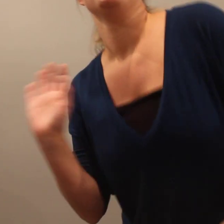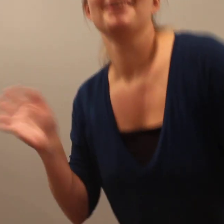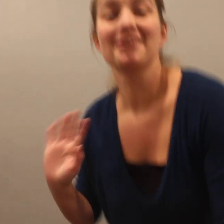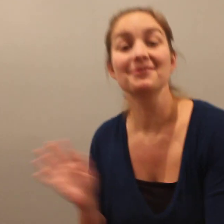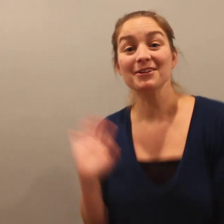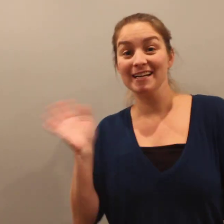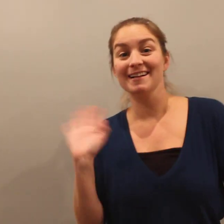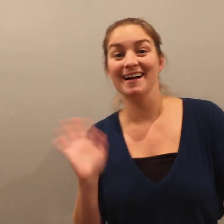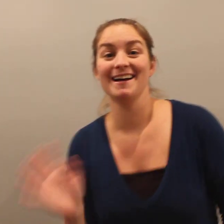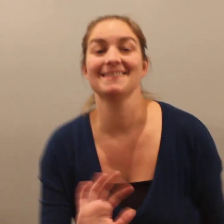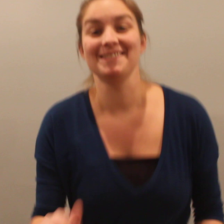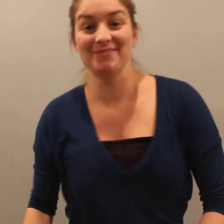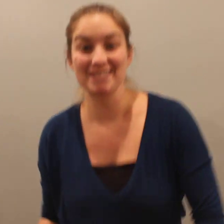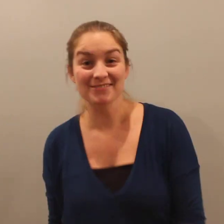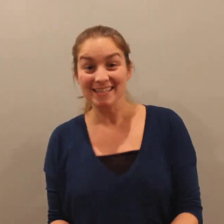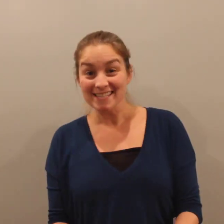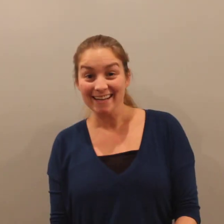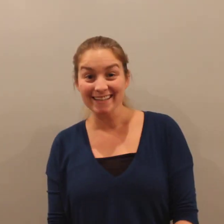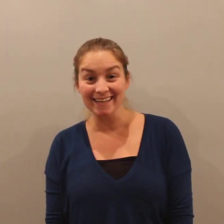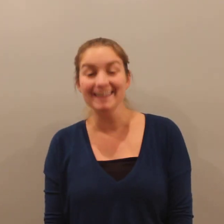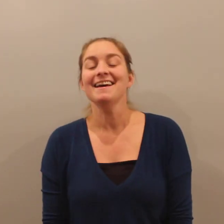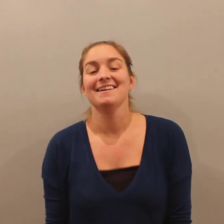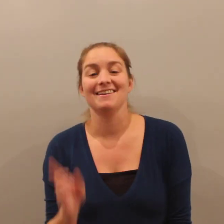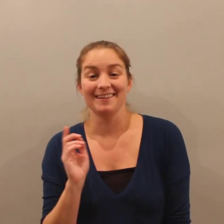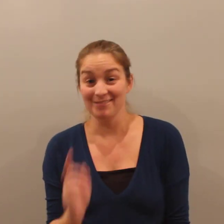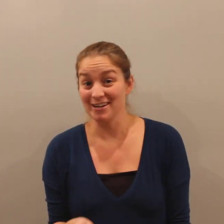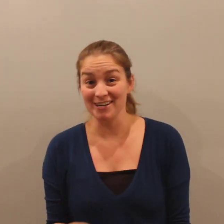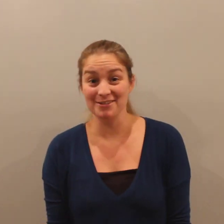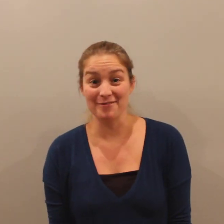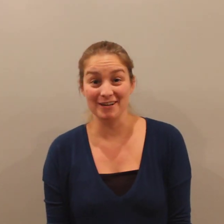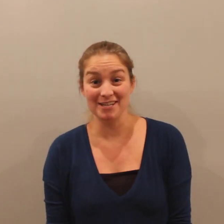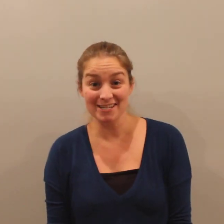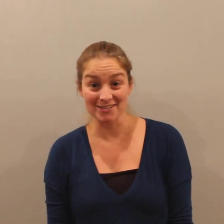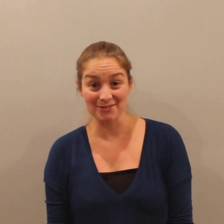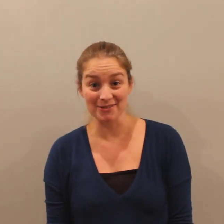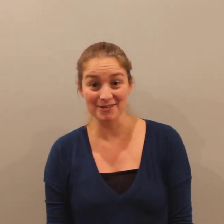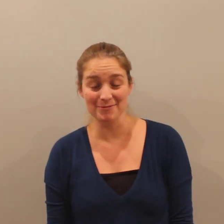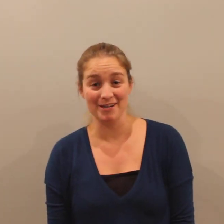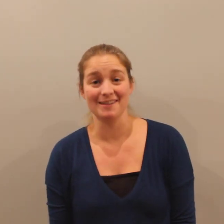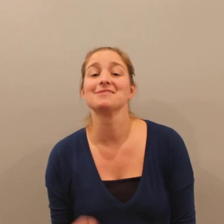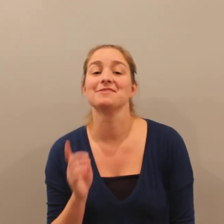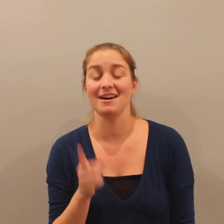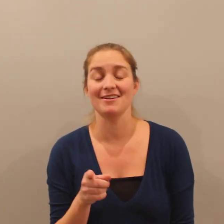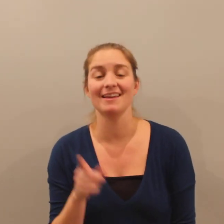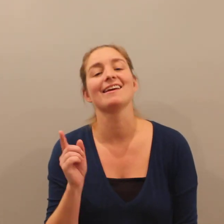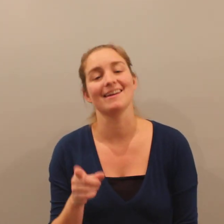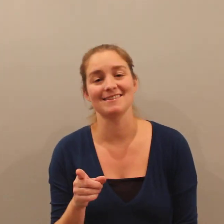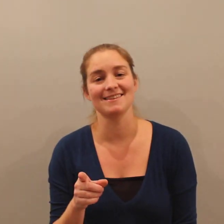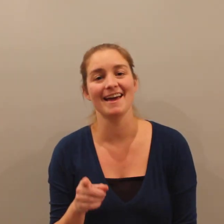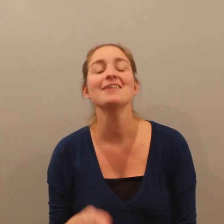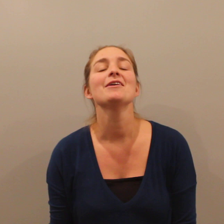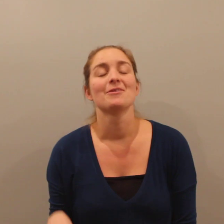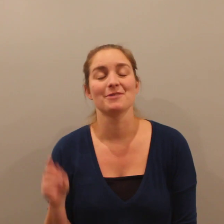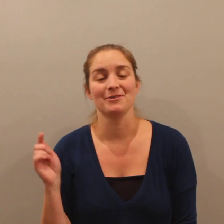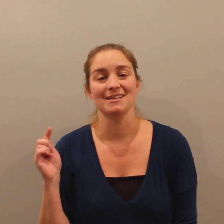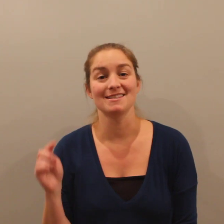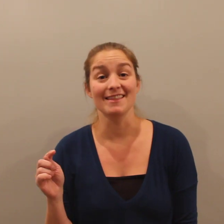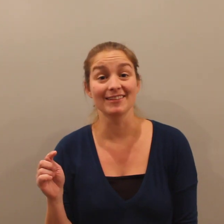Good morning class. It's Mrs. Montanelli. We're going to do our foundation stroll this morning, so get ready, get set. We're going to say the